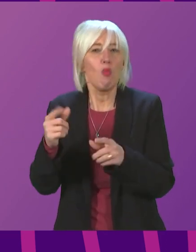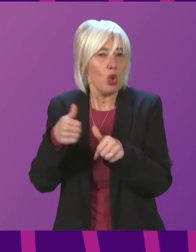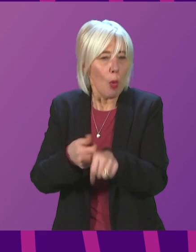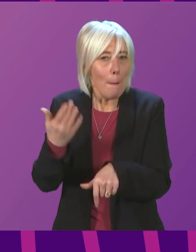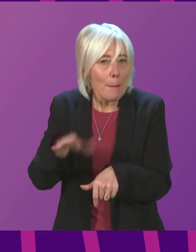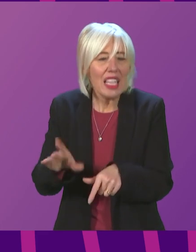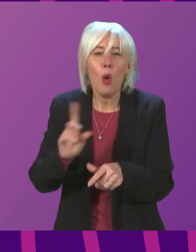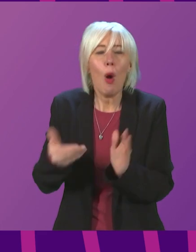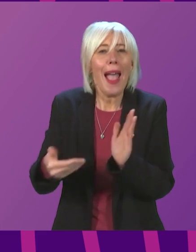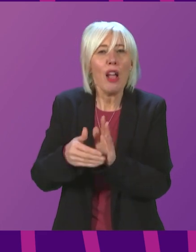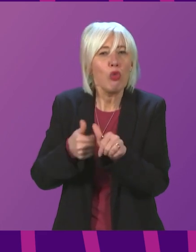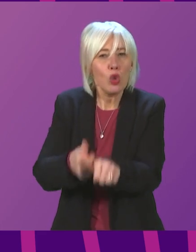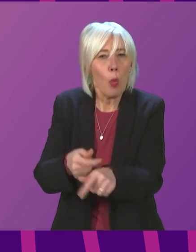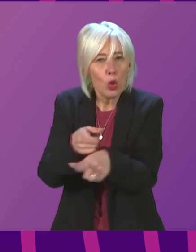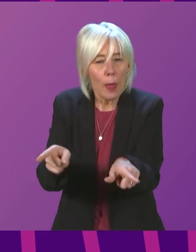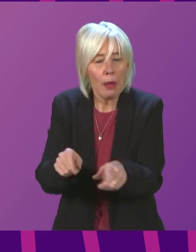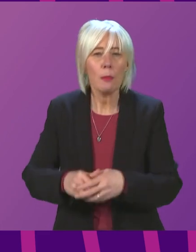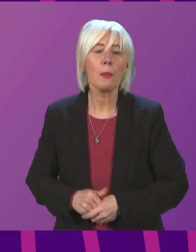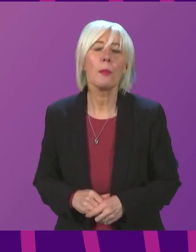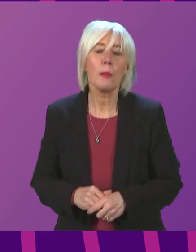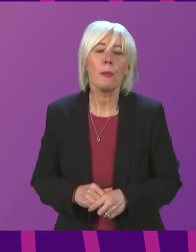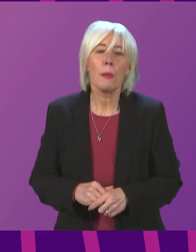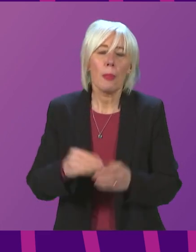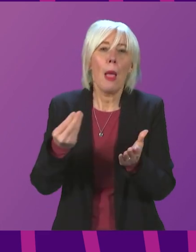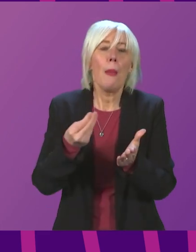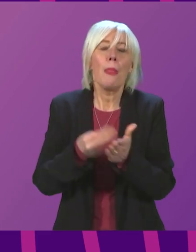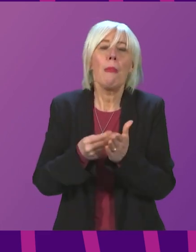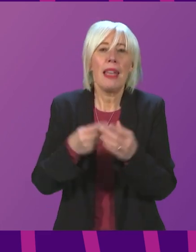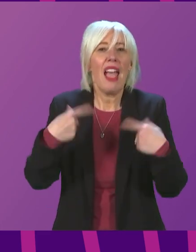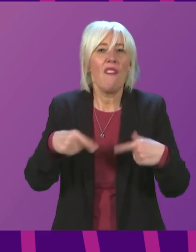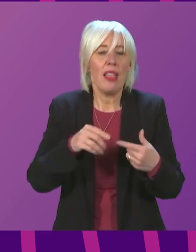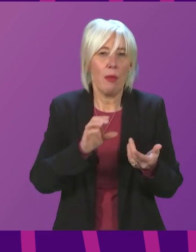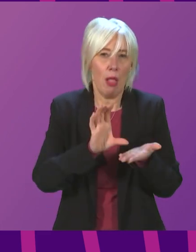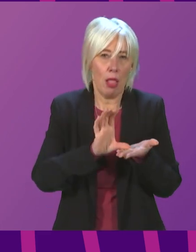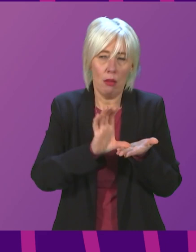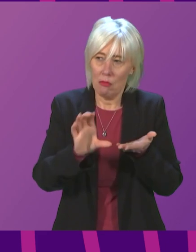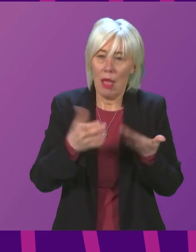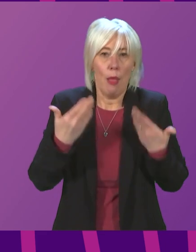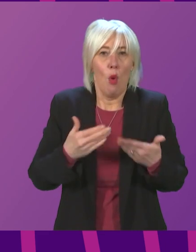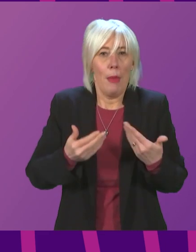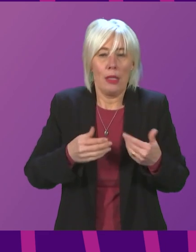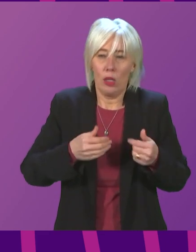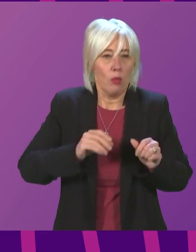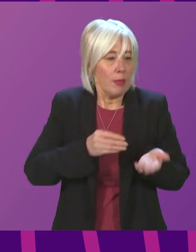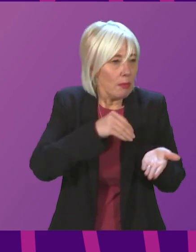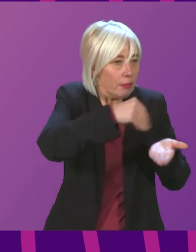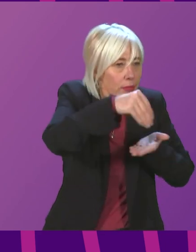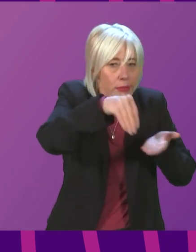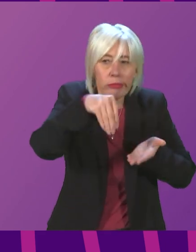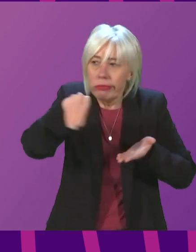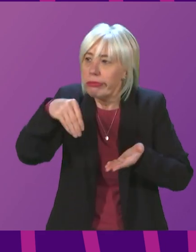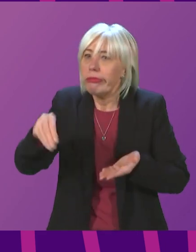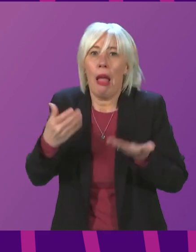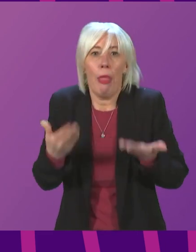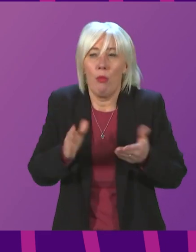First Minister. The money that we've made available across different sectors is in the process of flowing to businesses. As I said, I